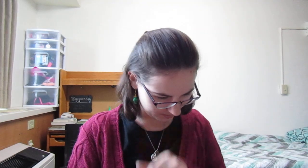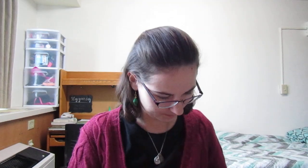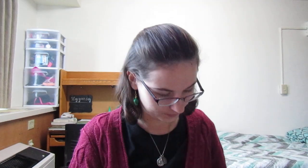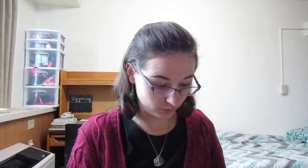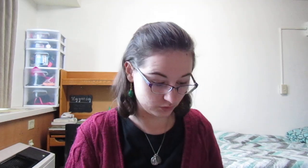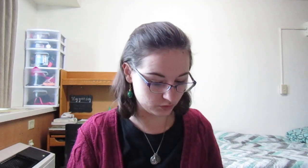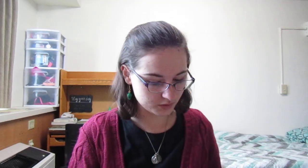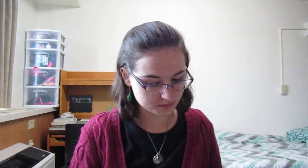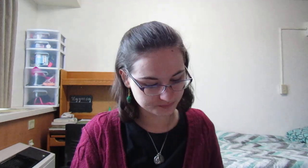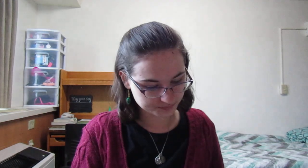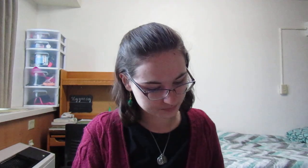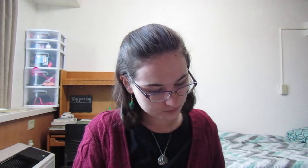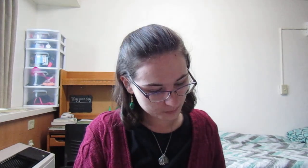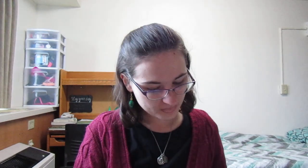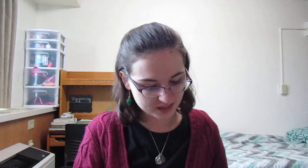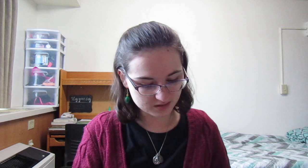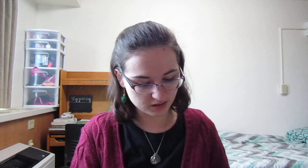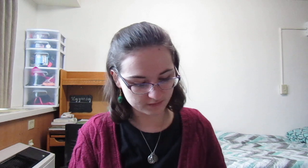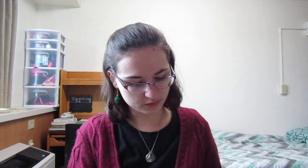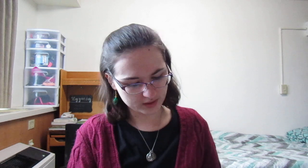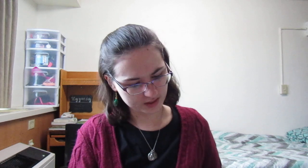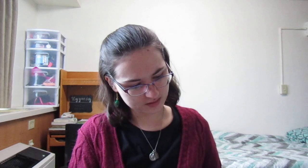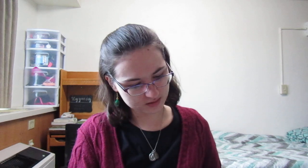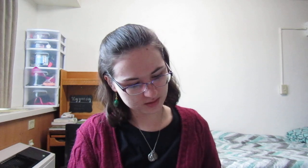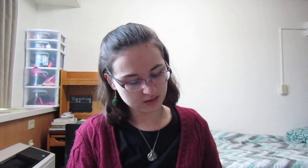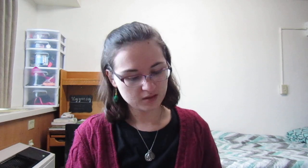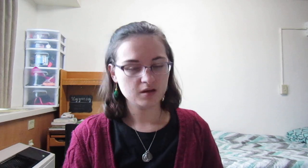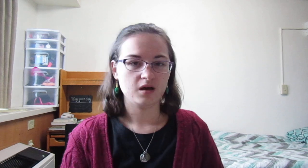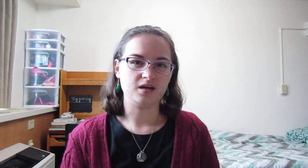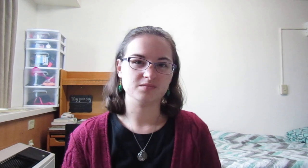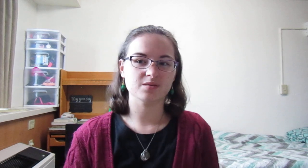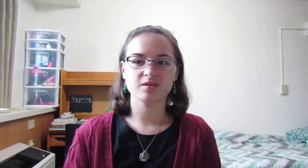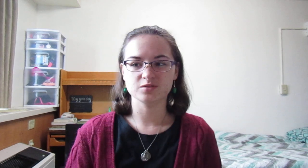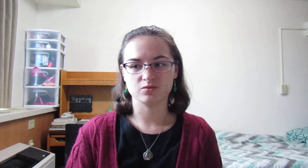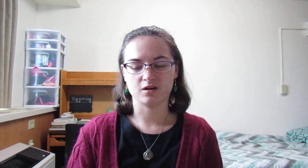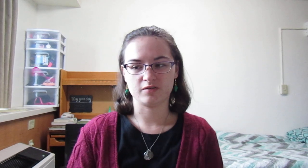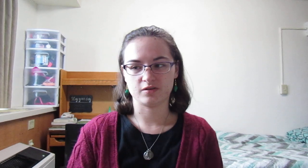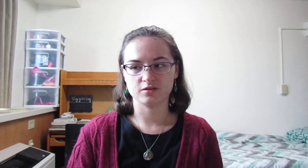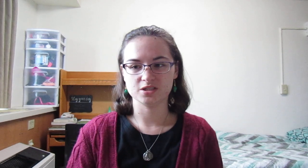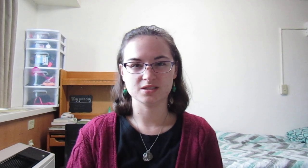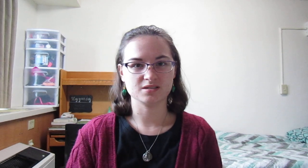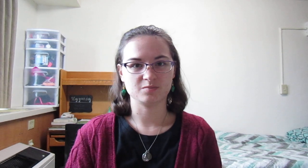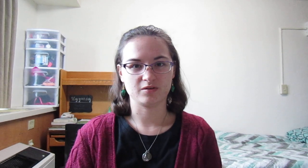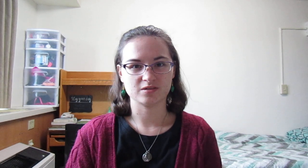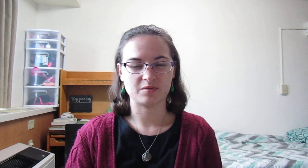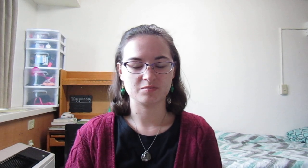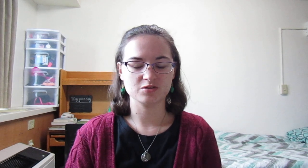um, no, Luke has a lot of the readings. Um, some of them don't cover Jesus' birth, some of them do.